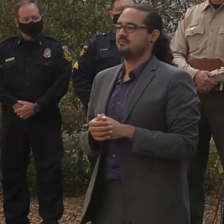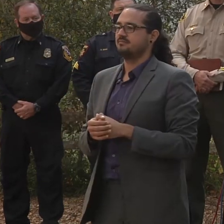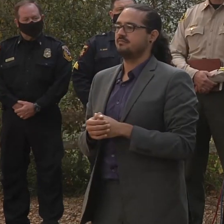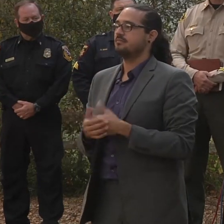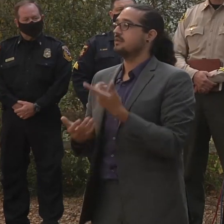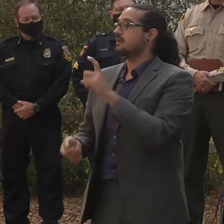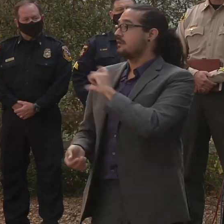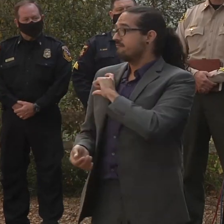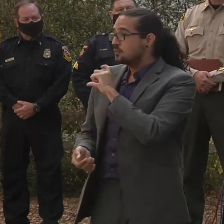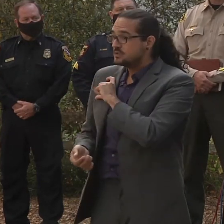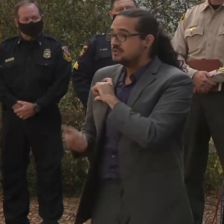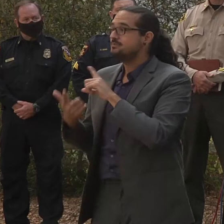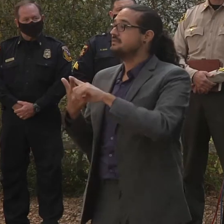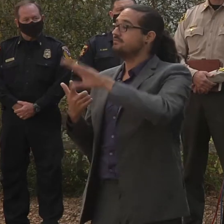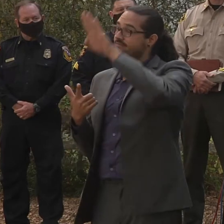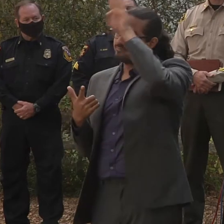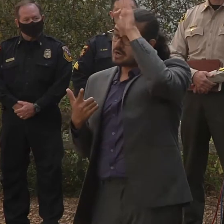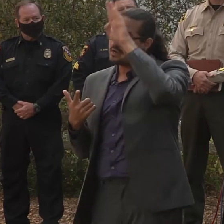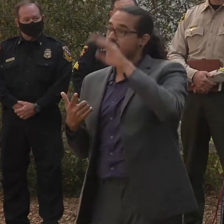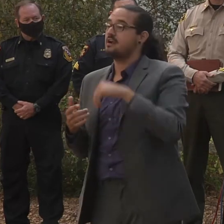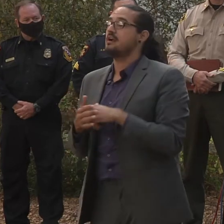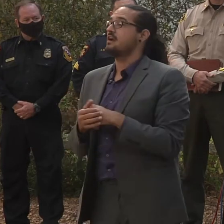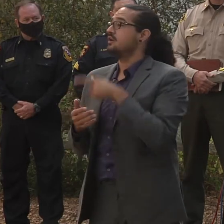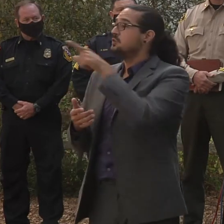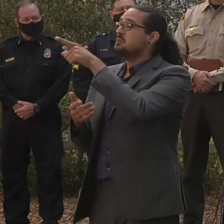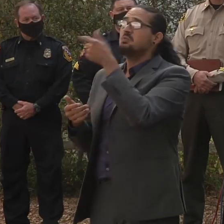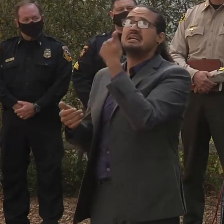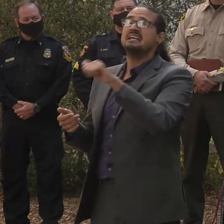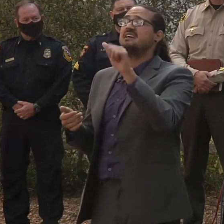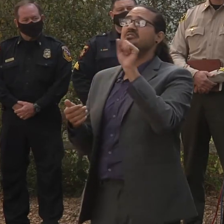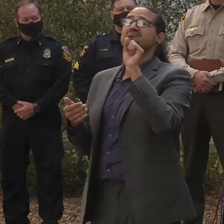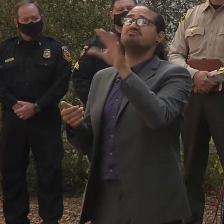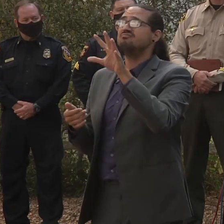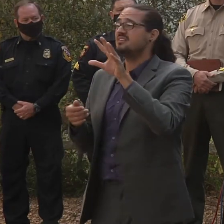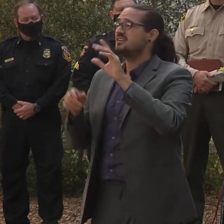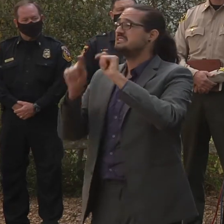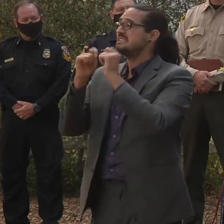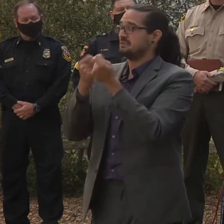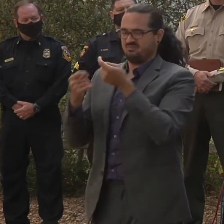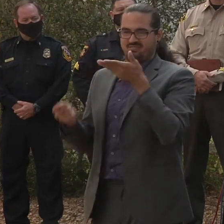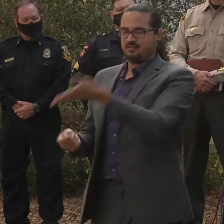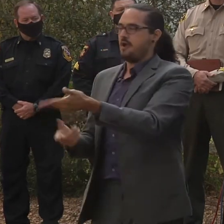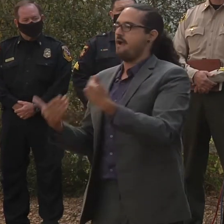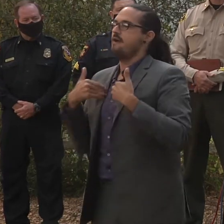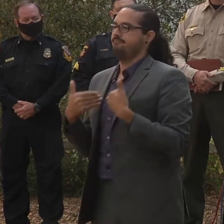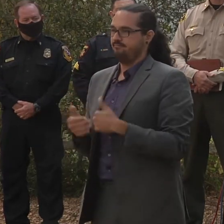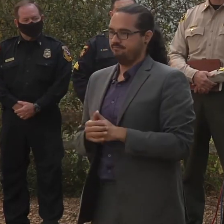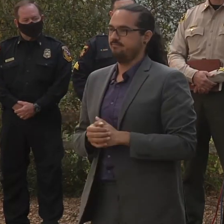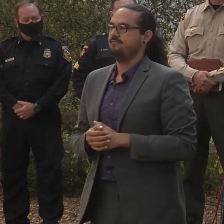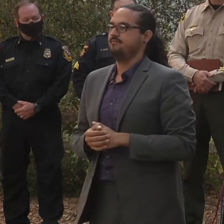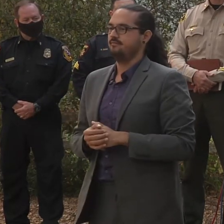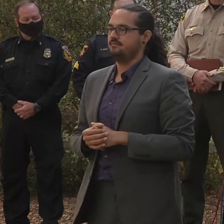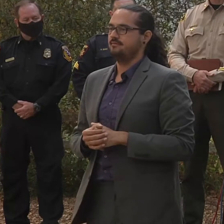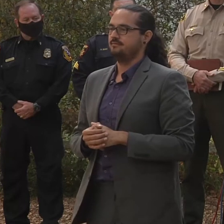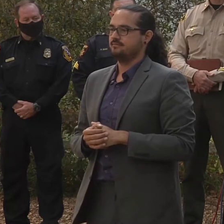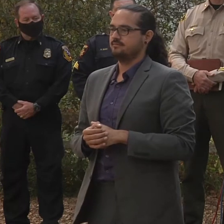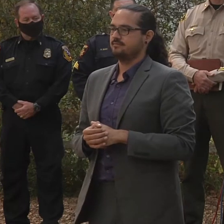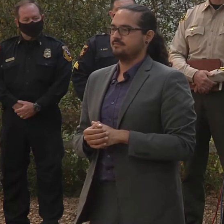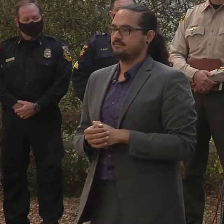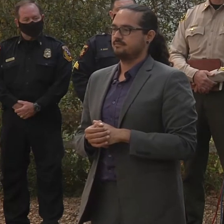fire, you name it, they are there. I went to the evacuation